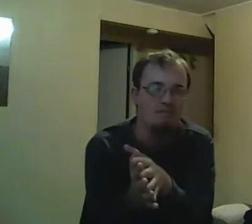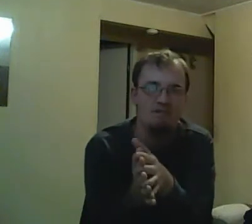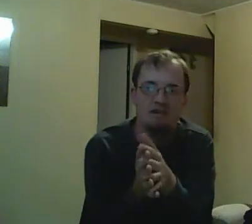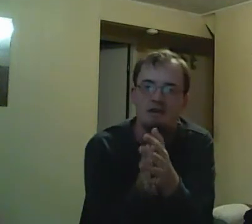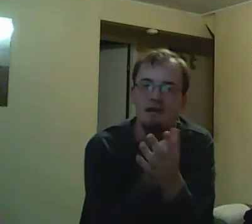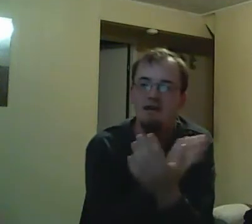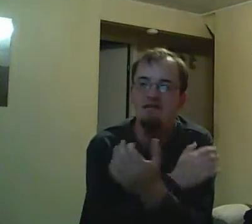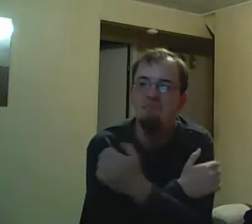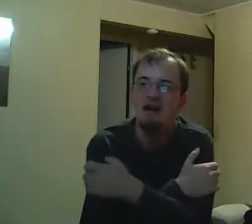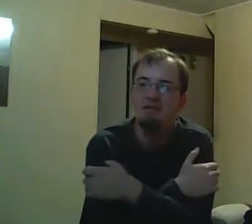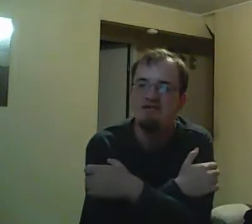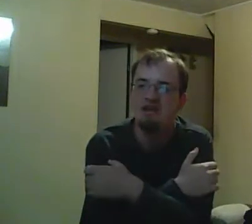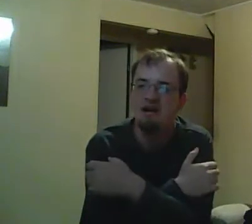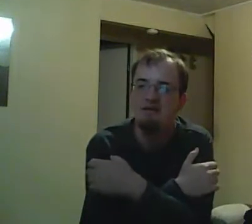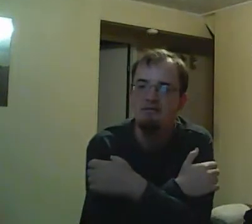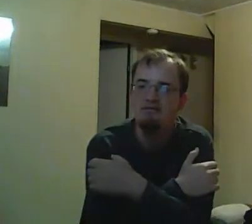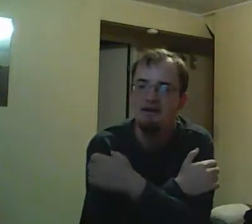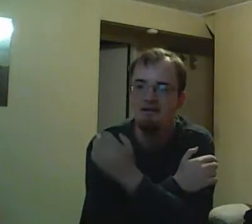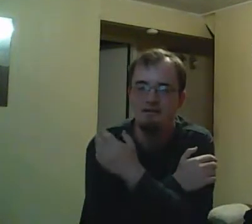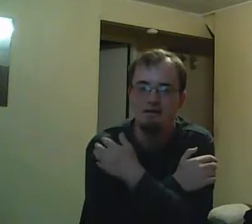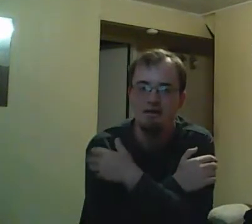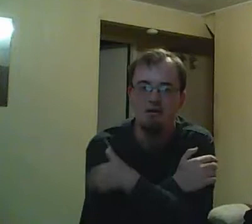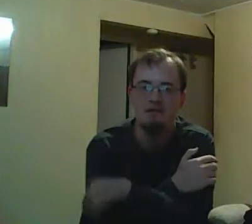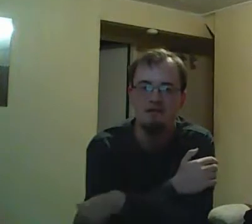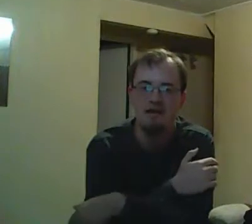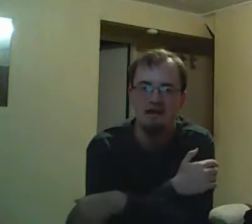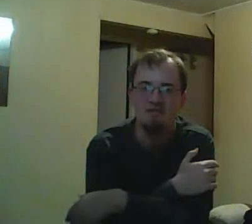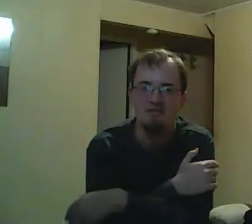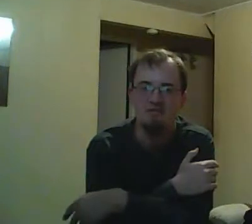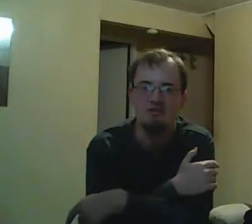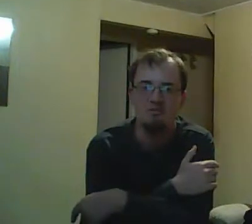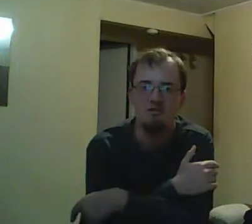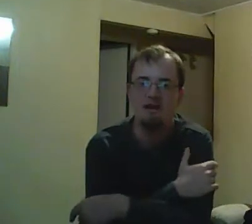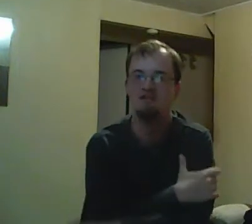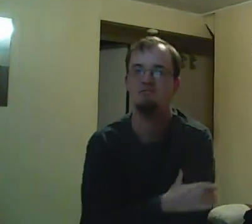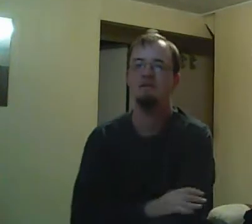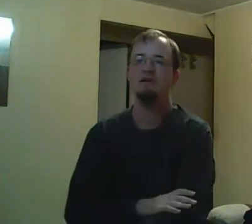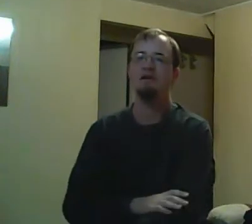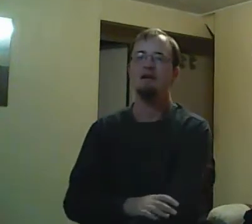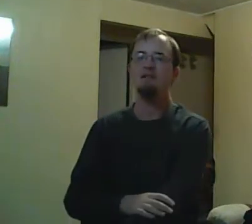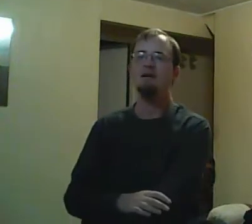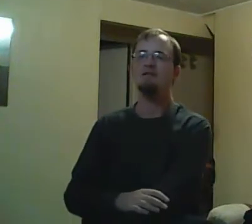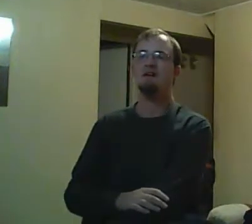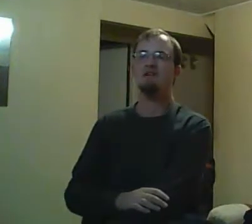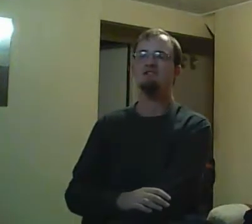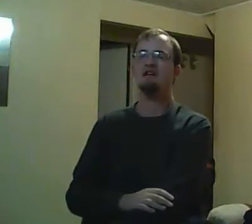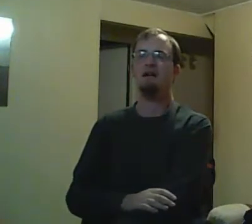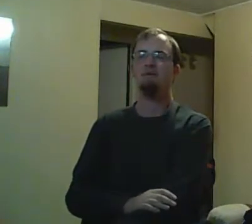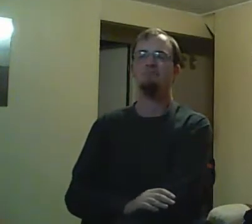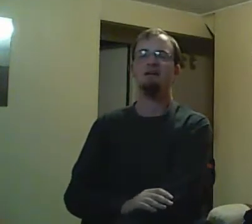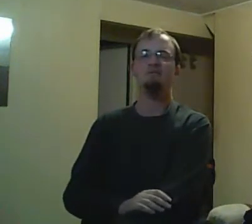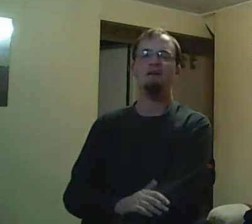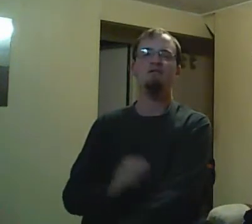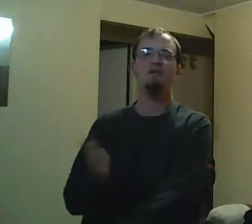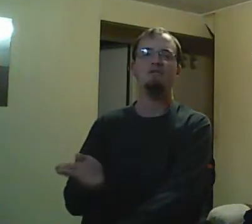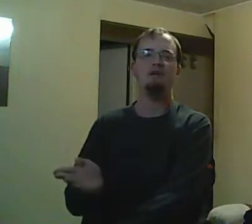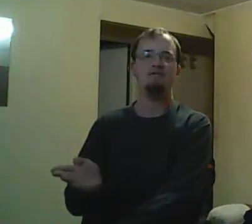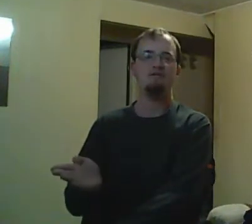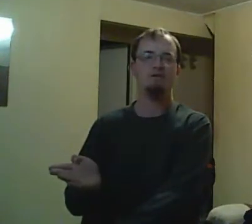Now, I also decided to analyze that subplot that basically has been cracked on about Joey and his house.